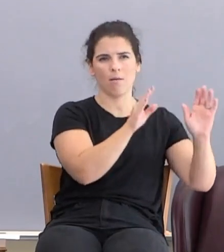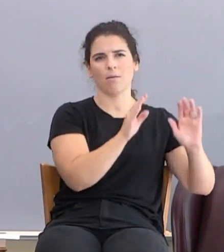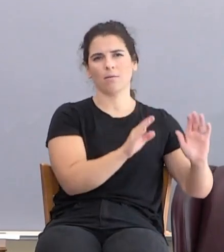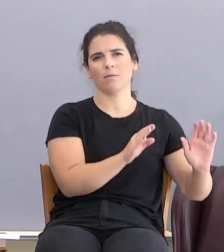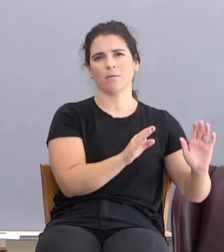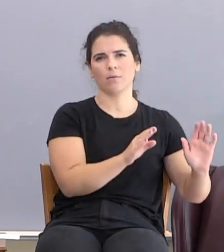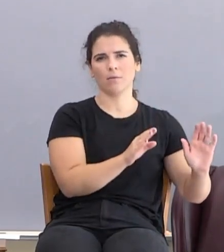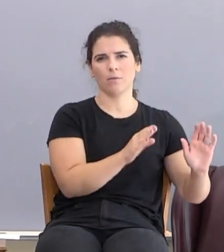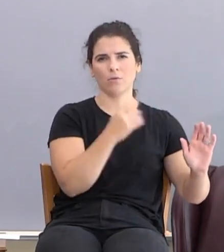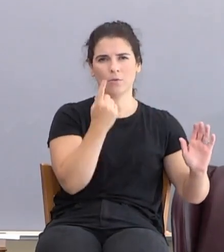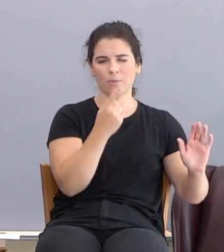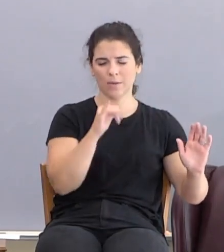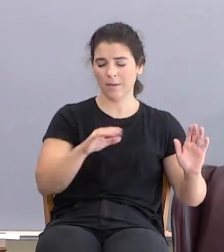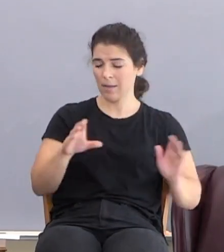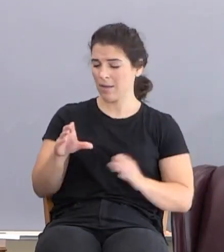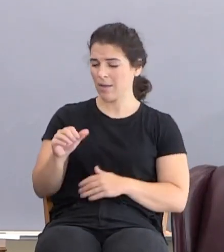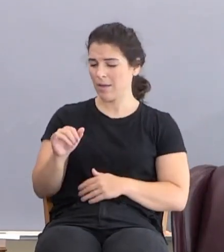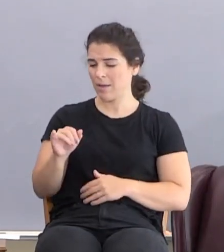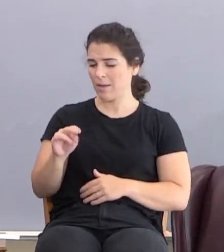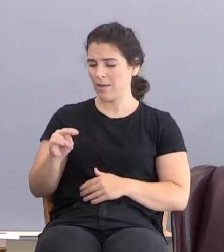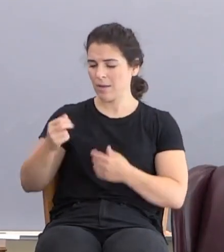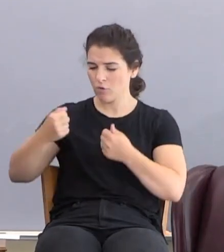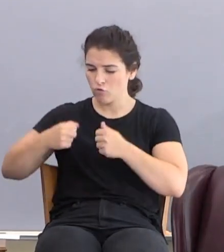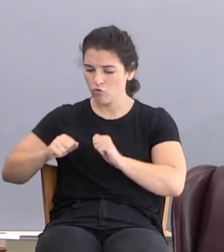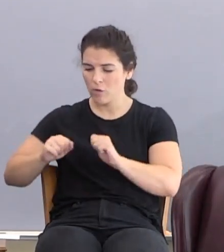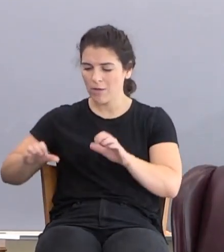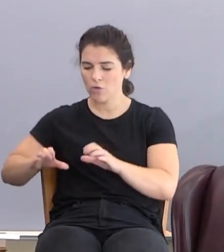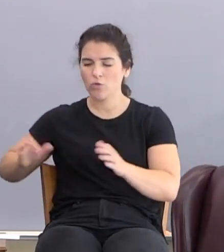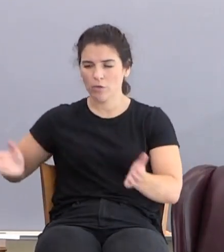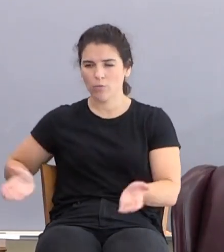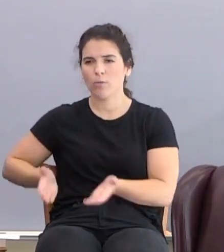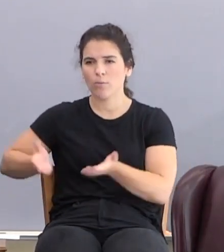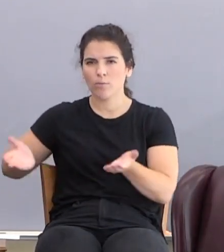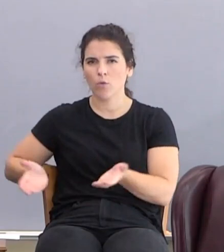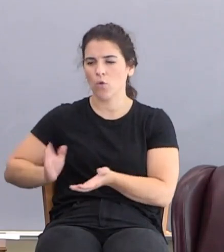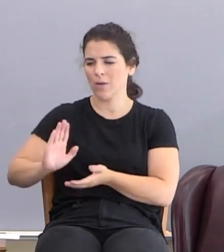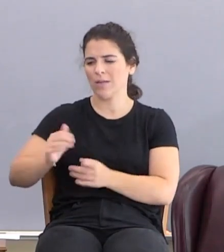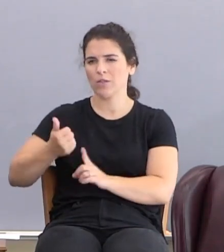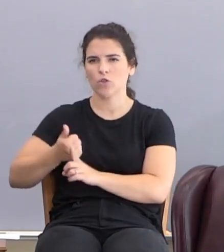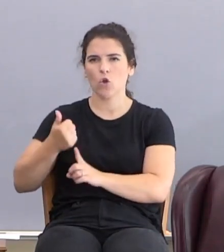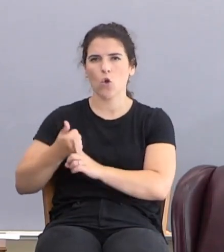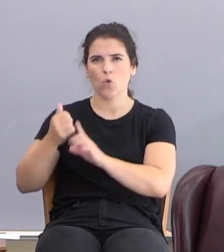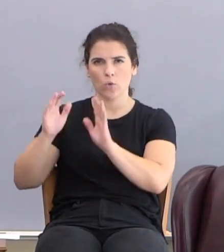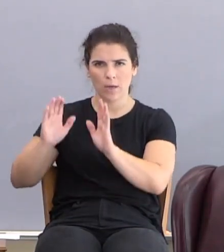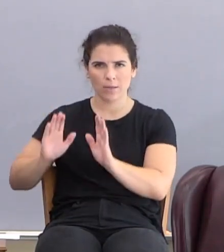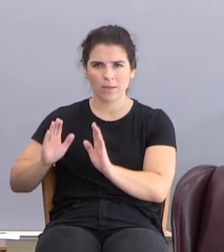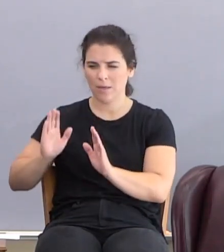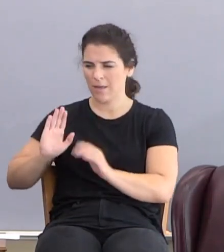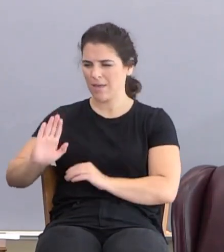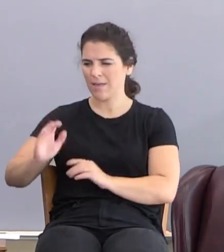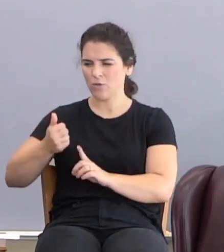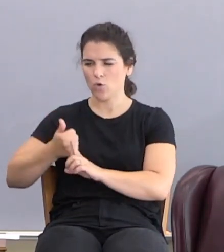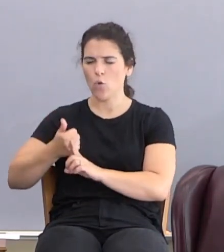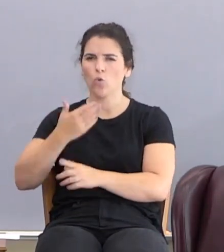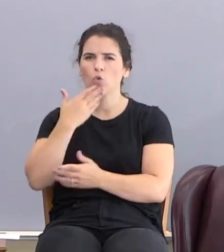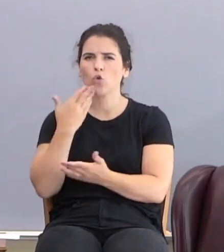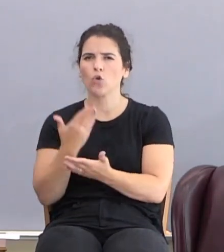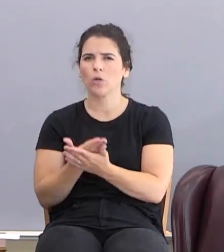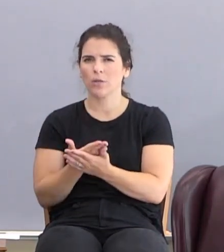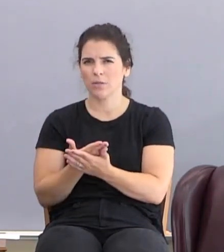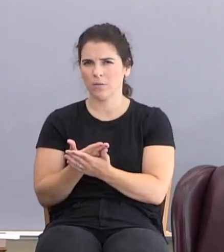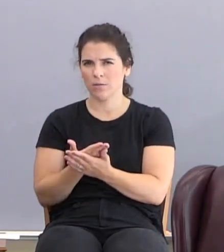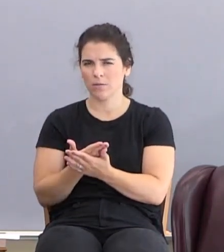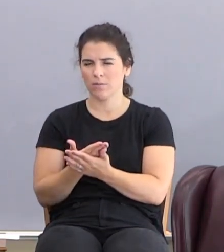So there's something that Cain's trying to do to promote his own excellence, his own goodness. Look at Genesis 4 now.